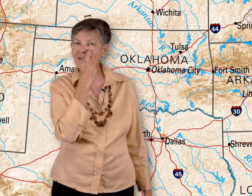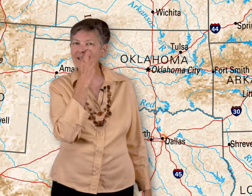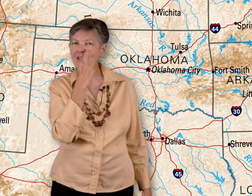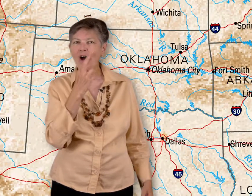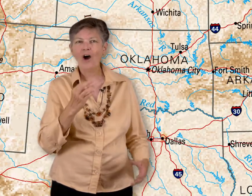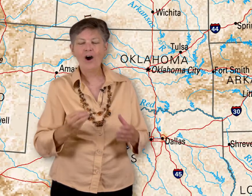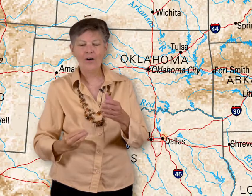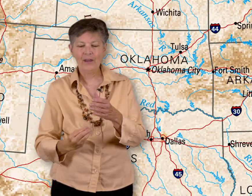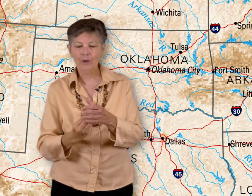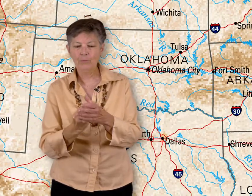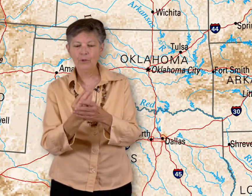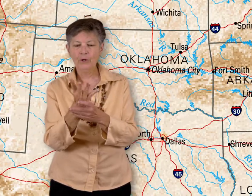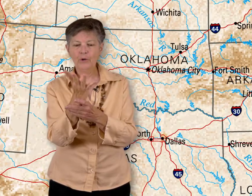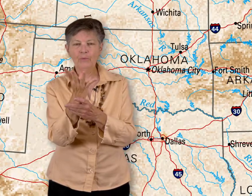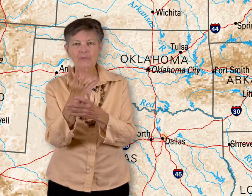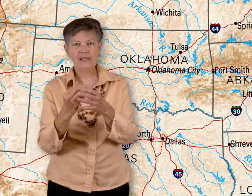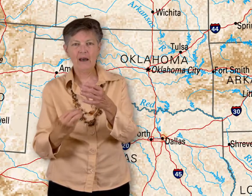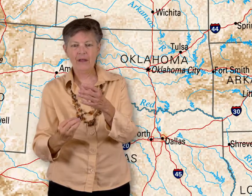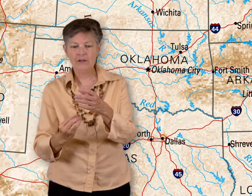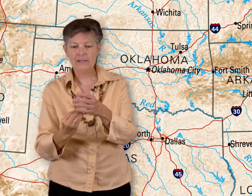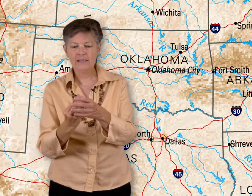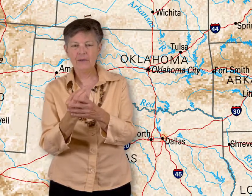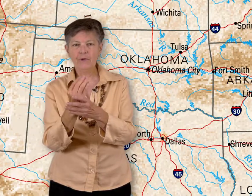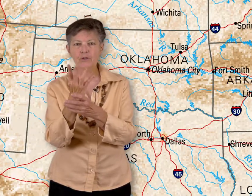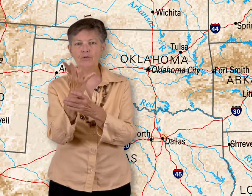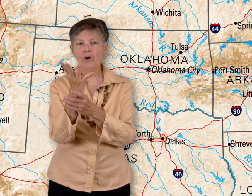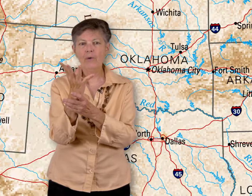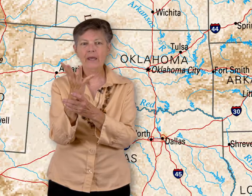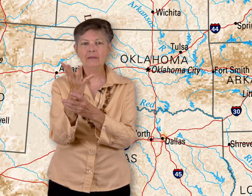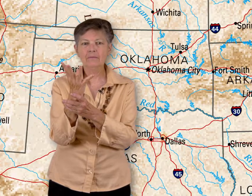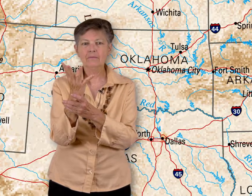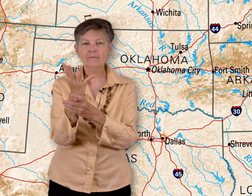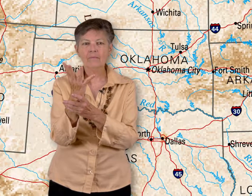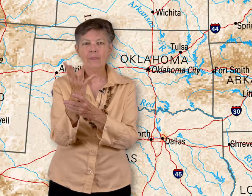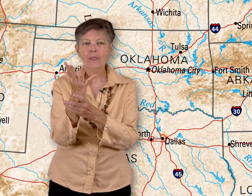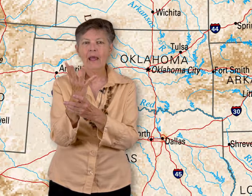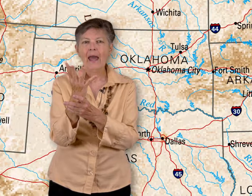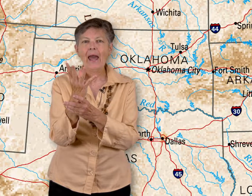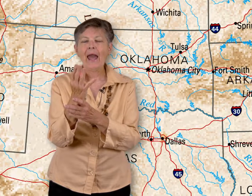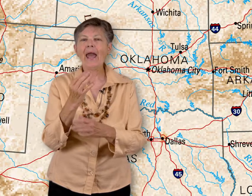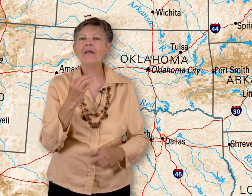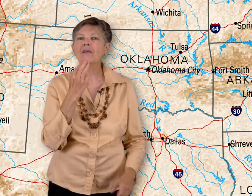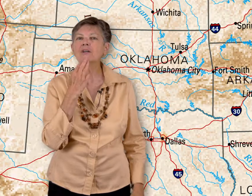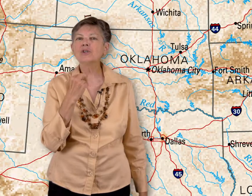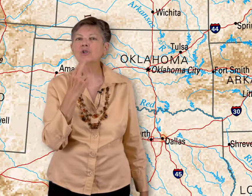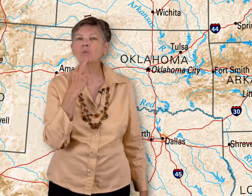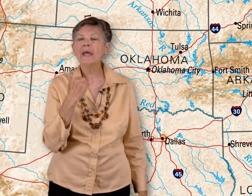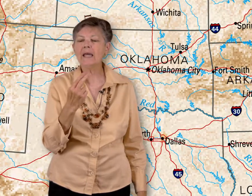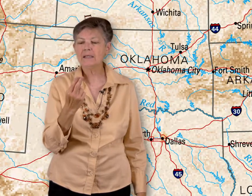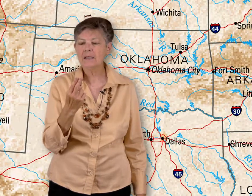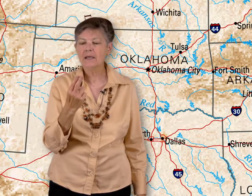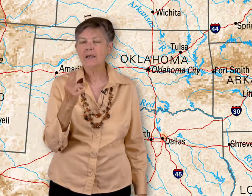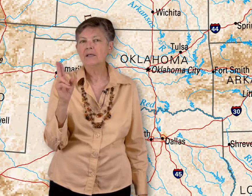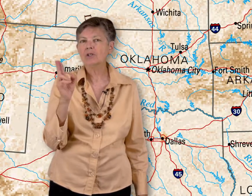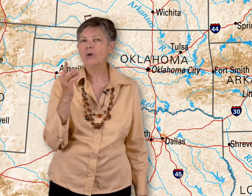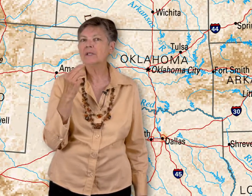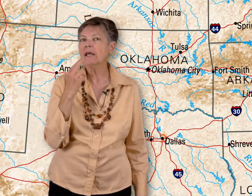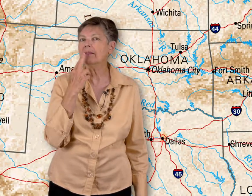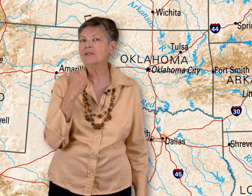are in bloom. See how that looks like something's growing. And the sweet. So take these